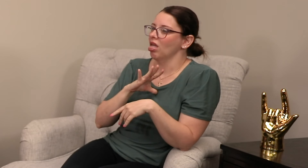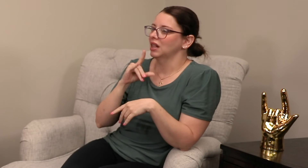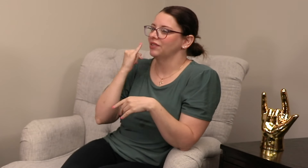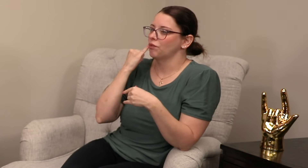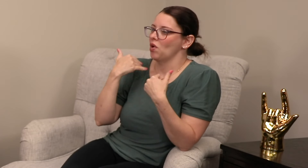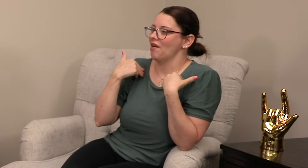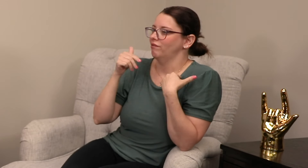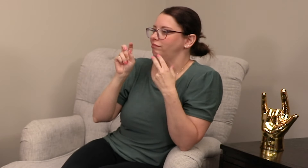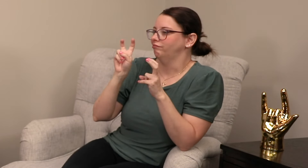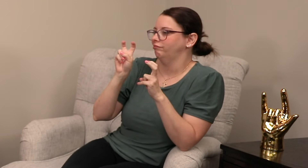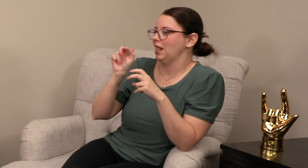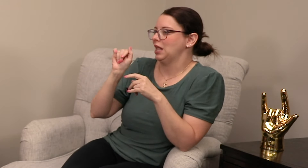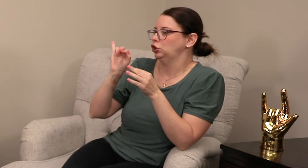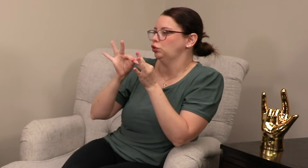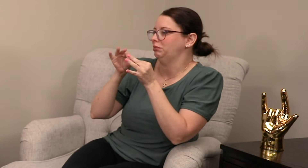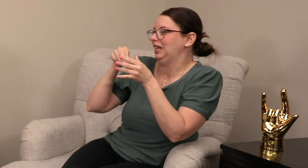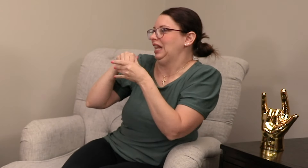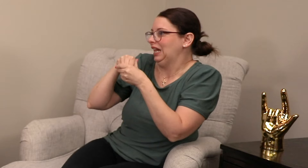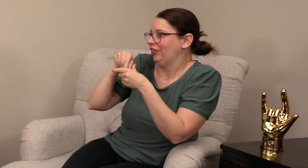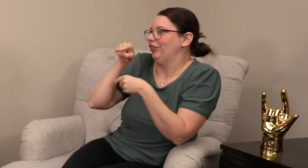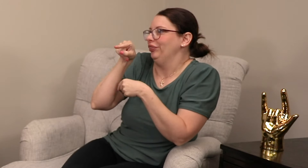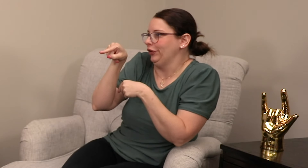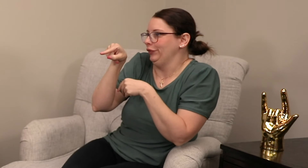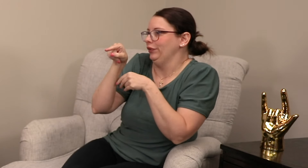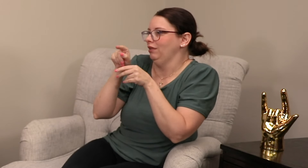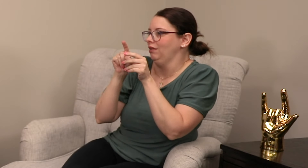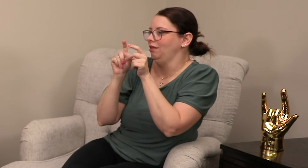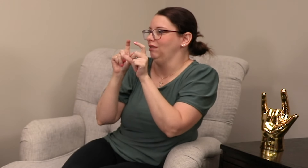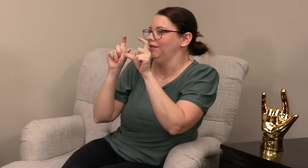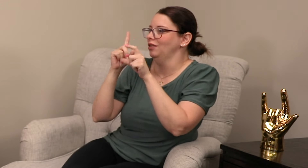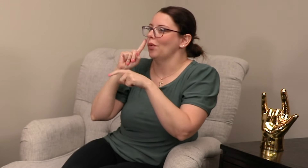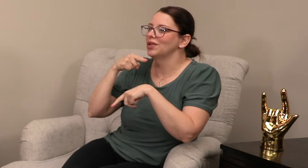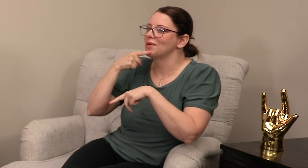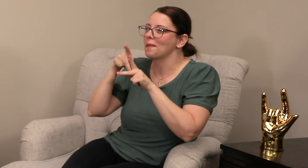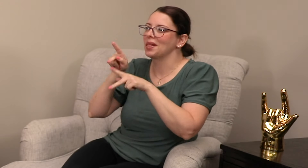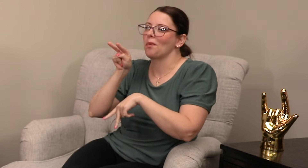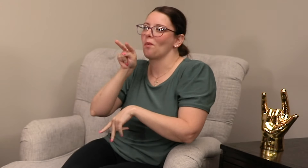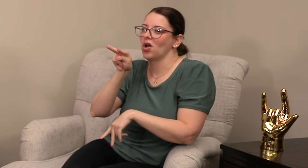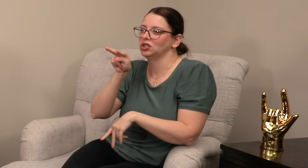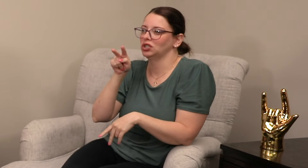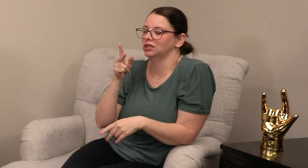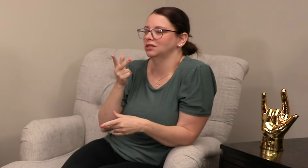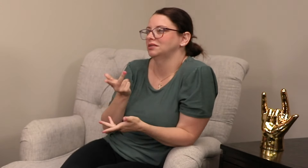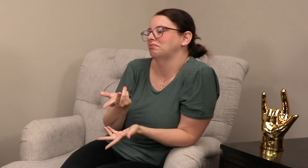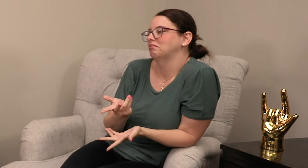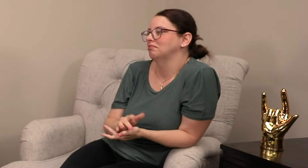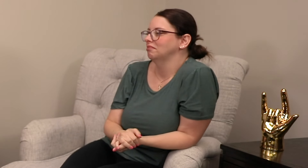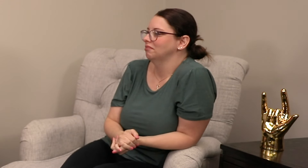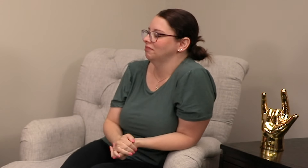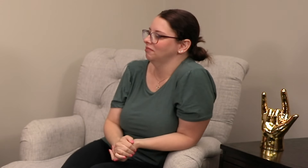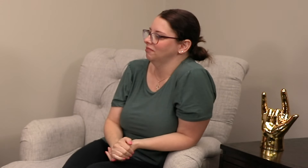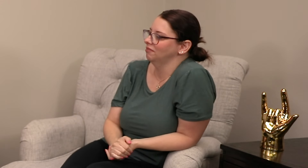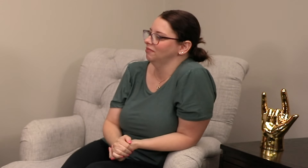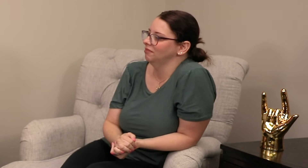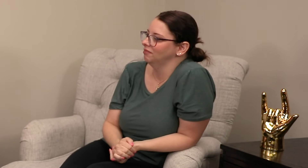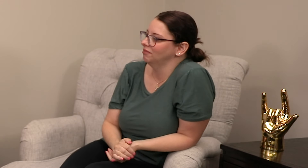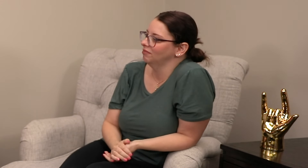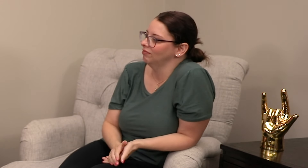I think it would be really cool if we had like an AI interpreter in that scenario. So when hearing people are watching, maybe, I don't know.